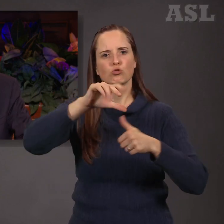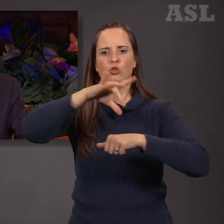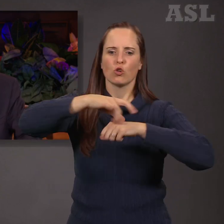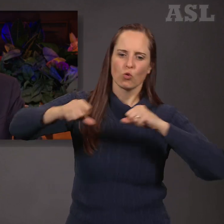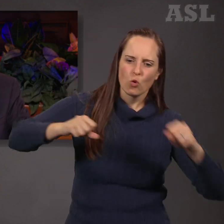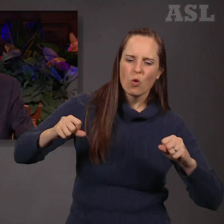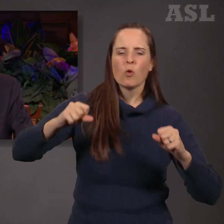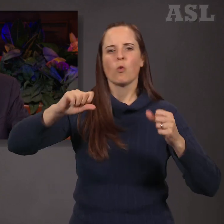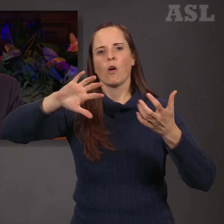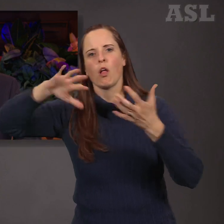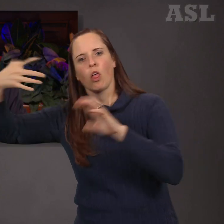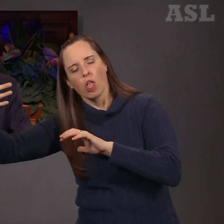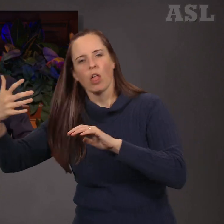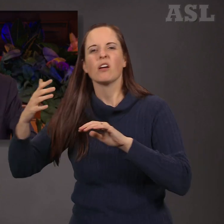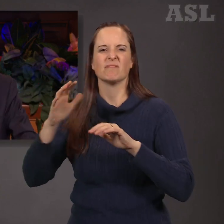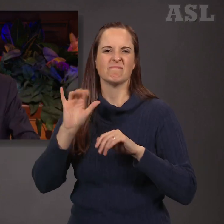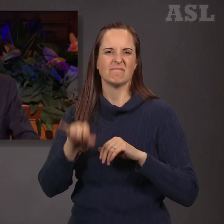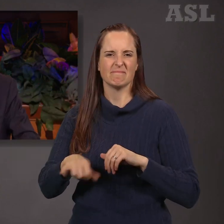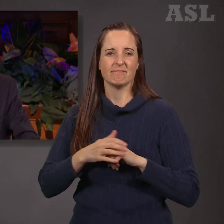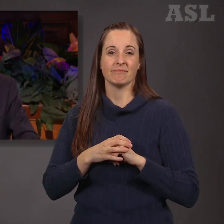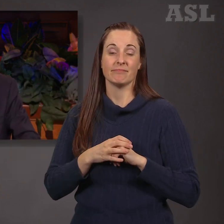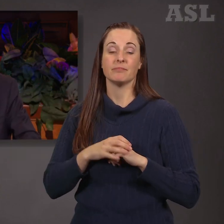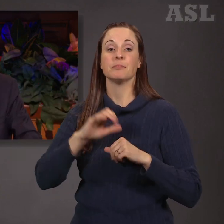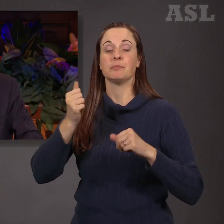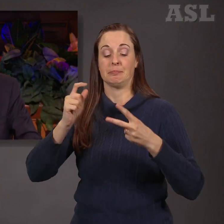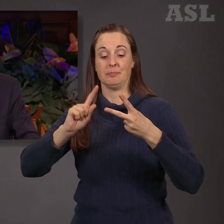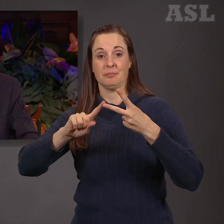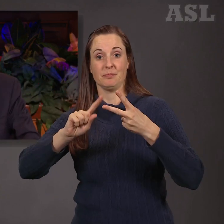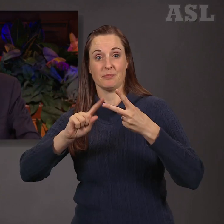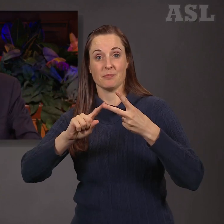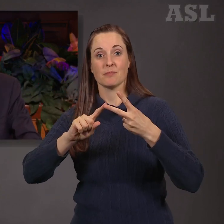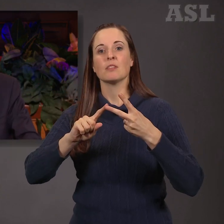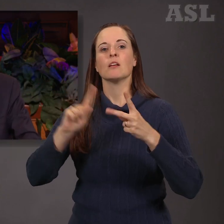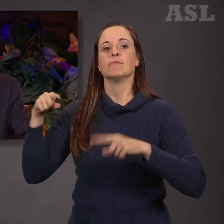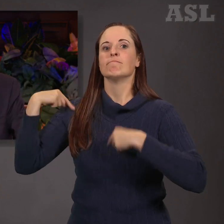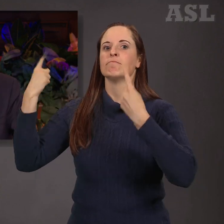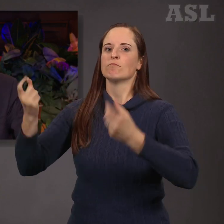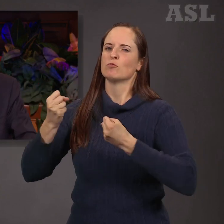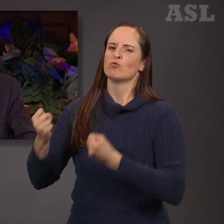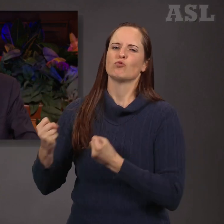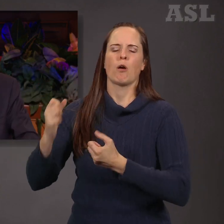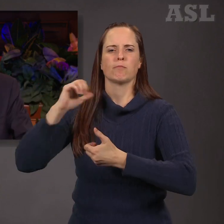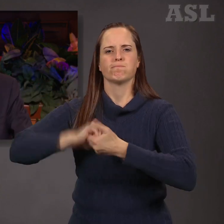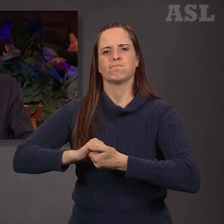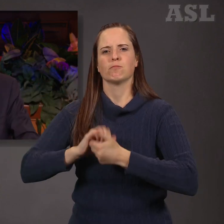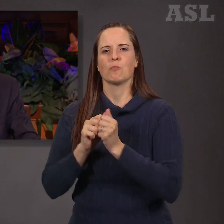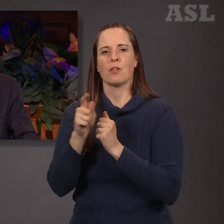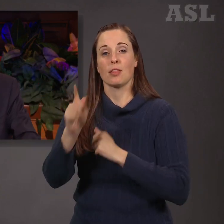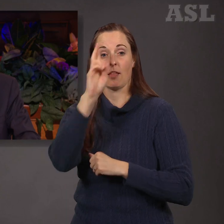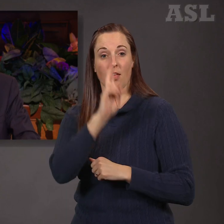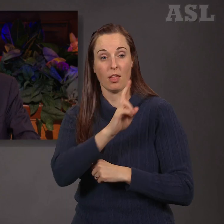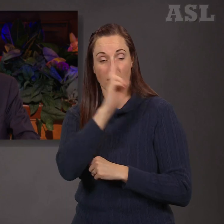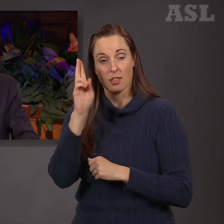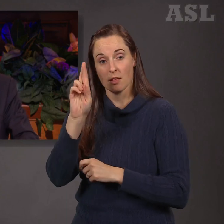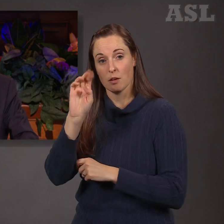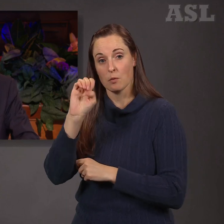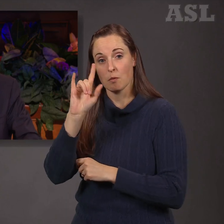Likewise, we have a long record of assistance with Catholic relief services. These organizations